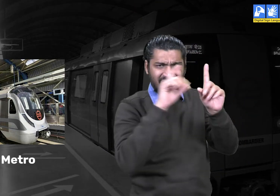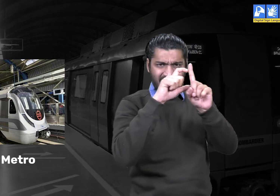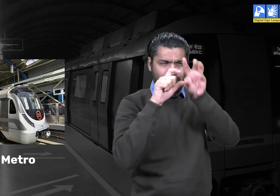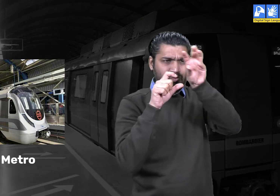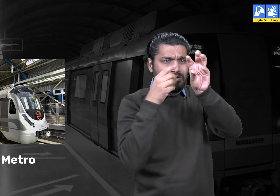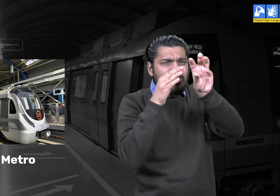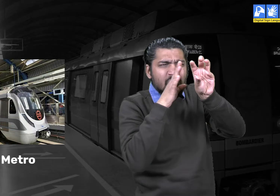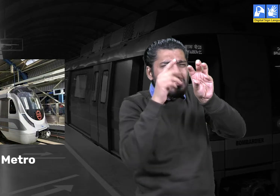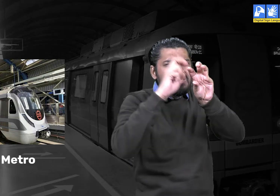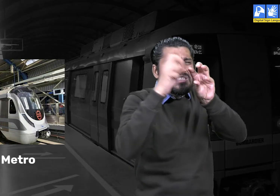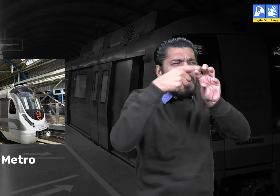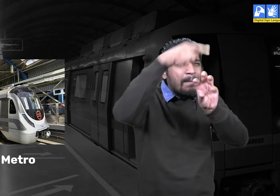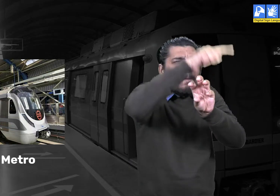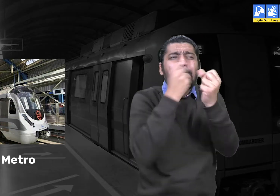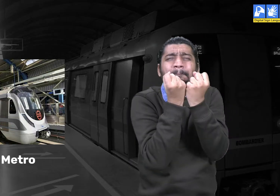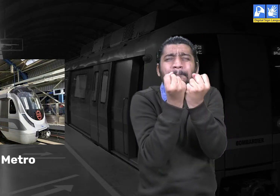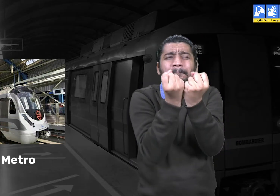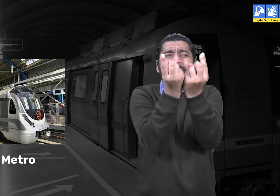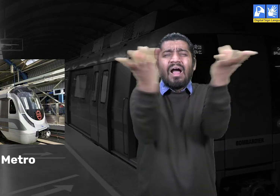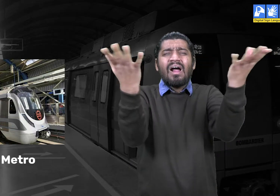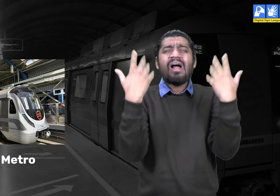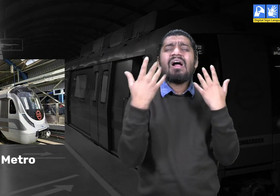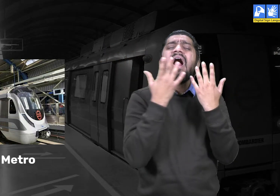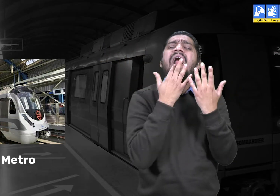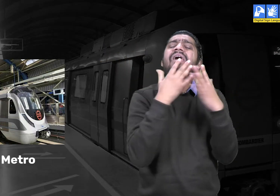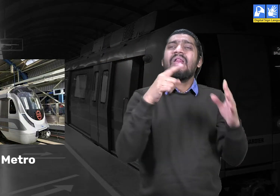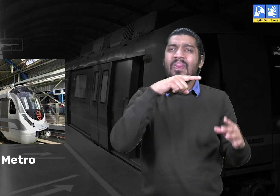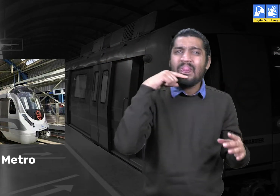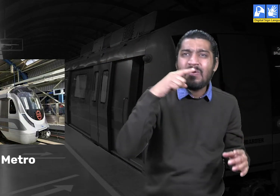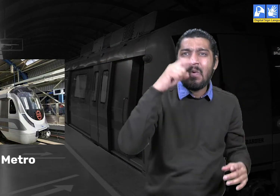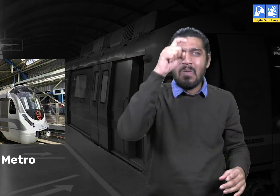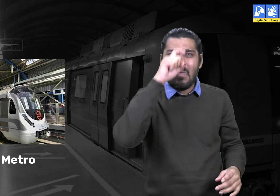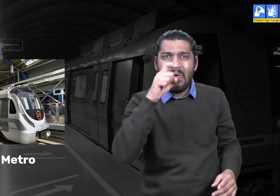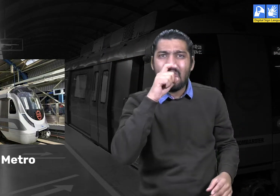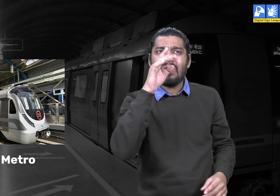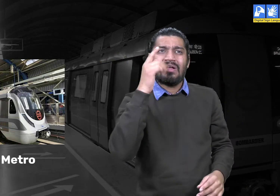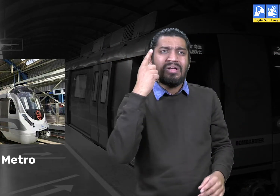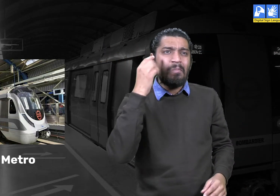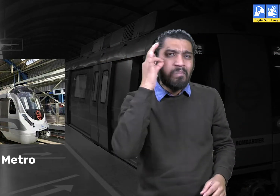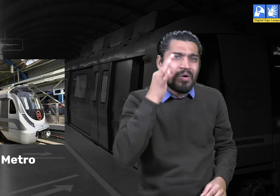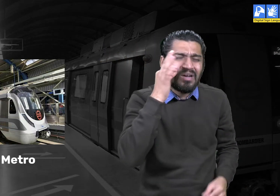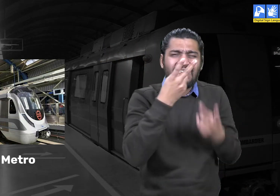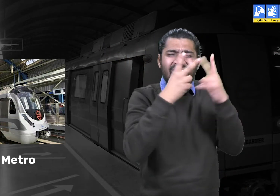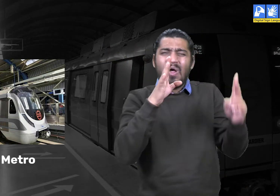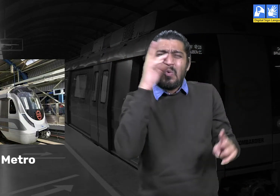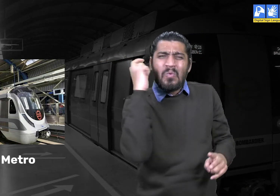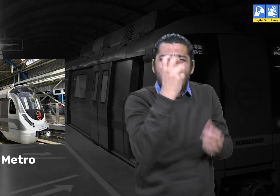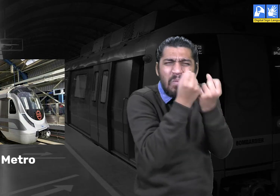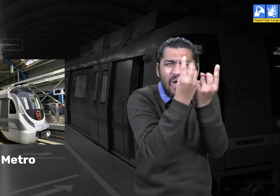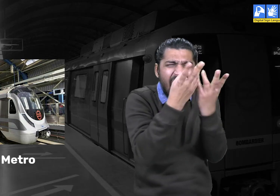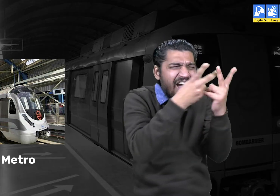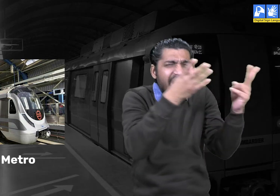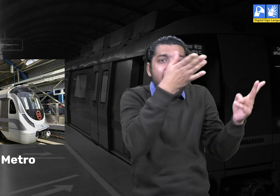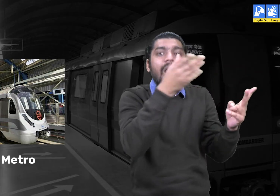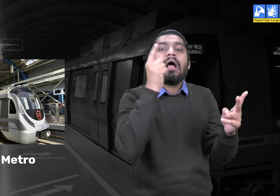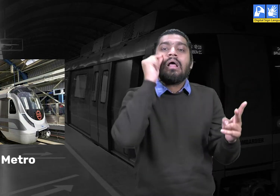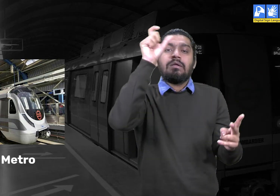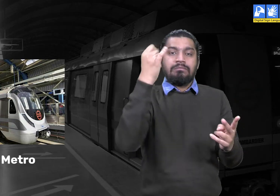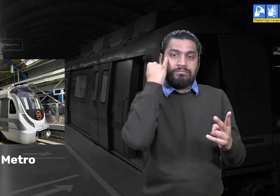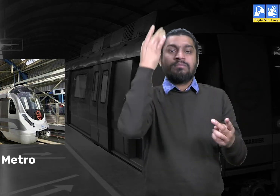Metro Rail Corporation. There are so many metro lines which connect to various places in Delhi. Every route is color coded having red,